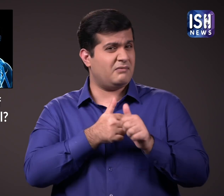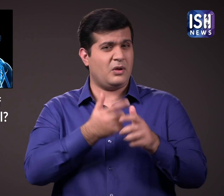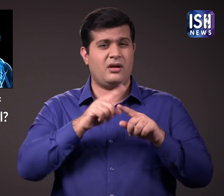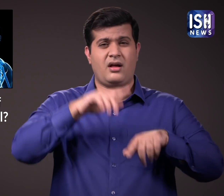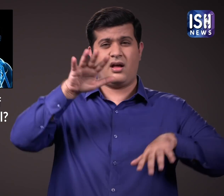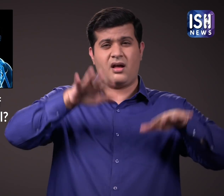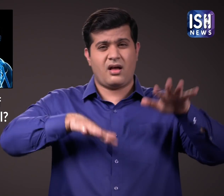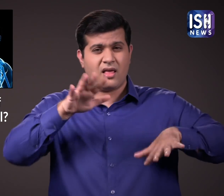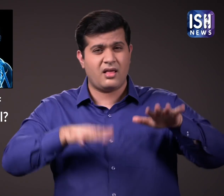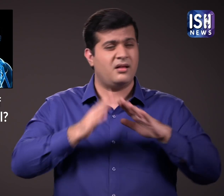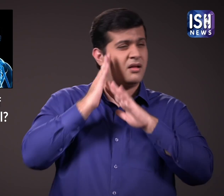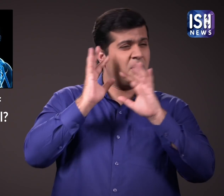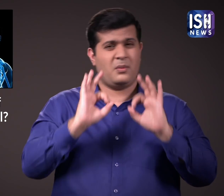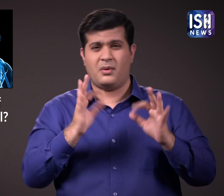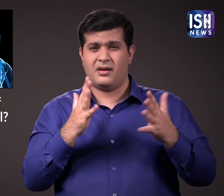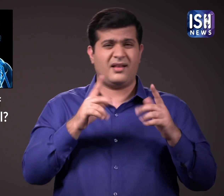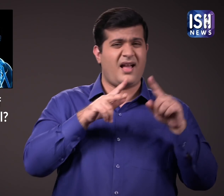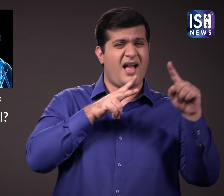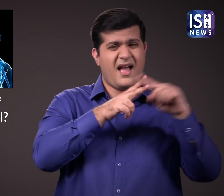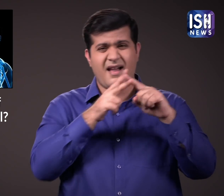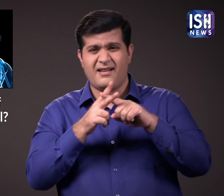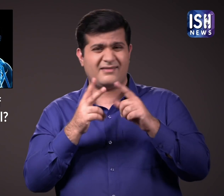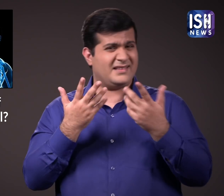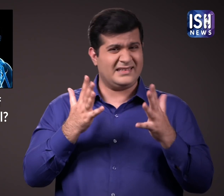your immune system gets affected and you may fall sick.